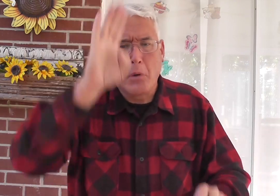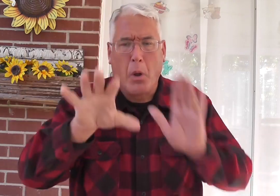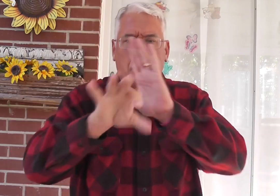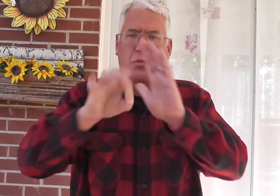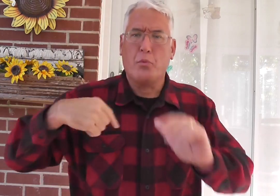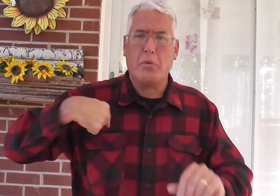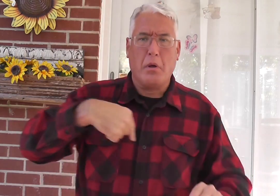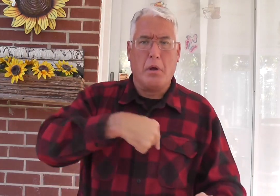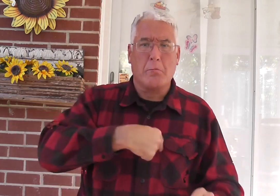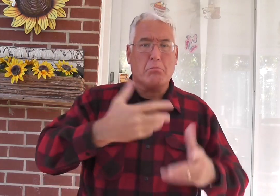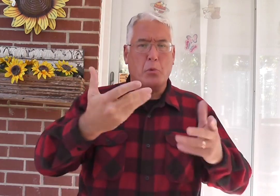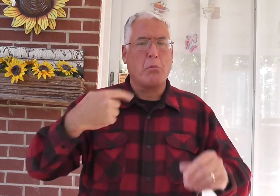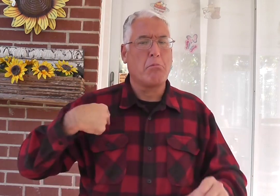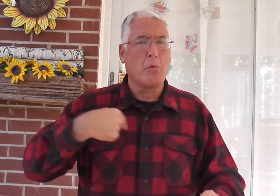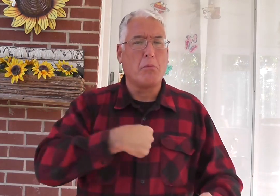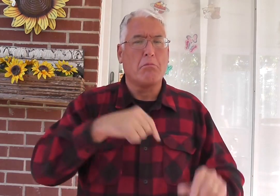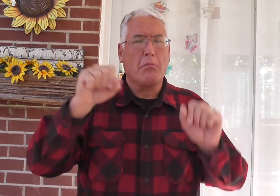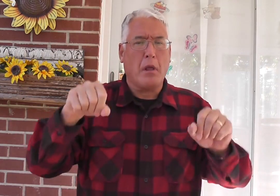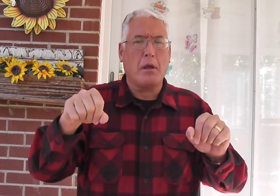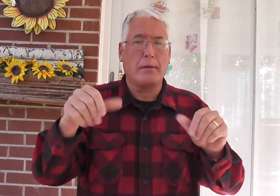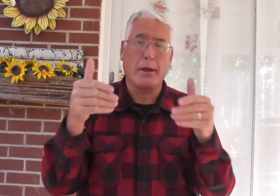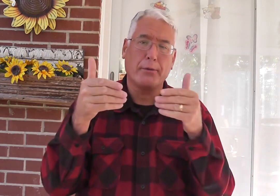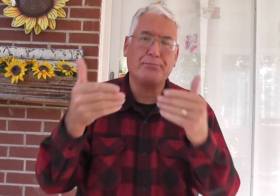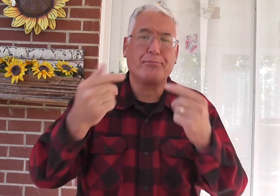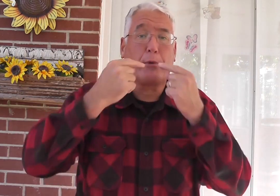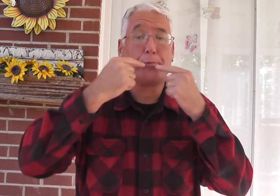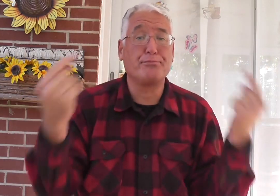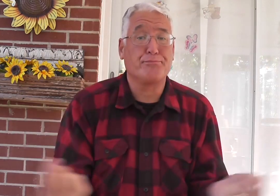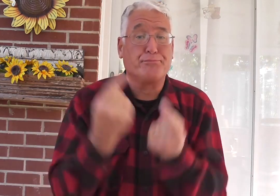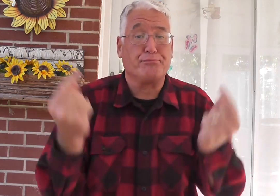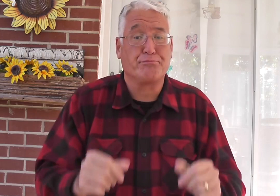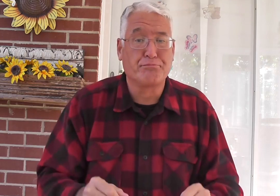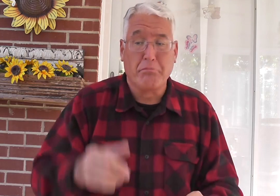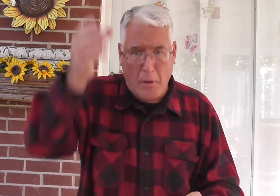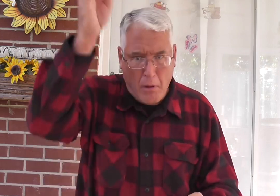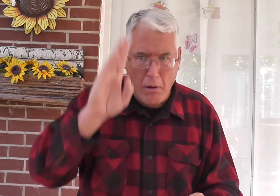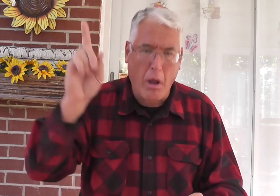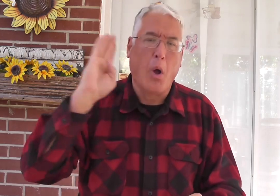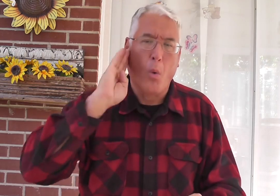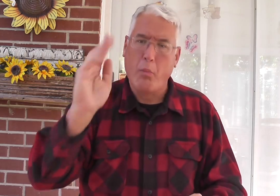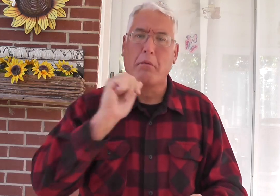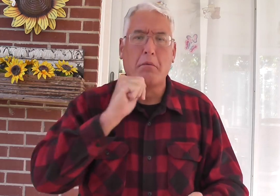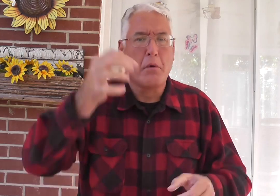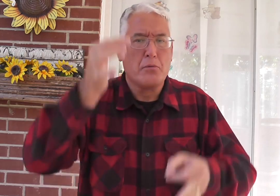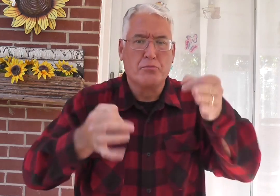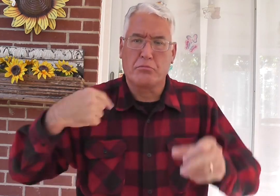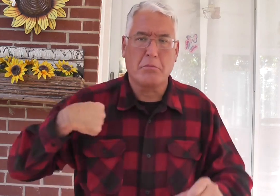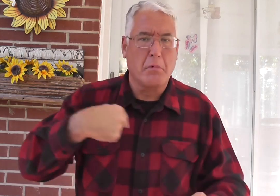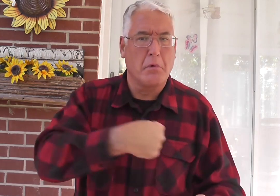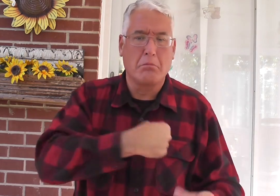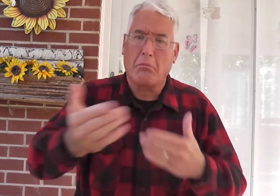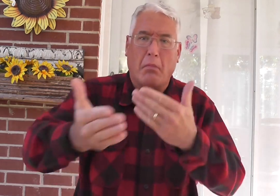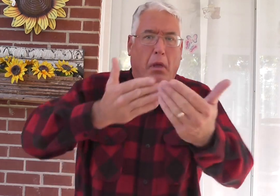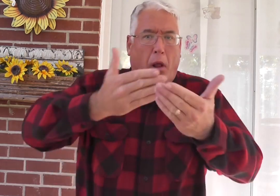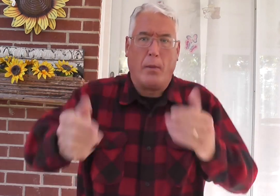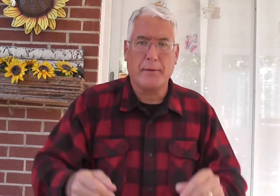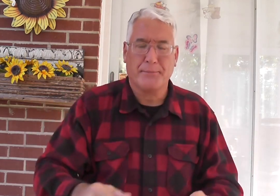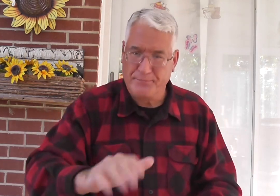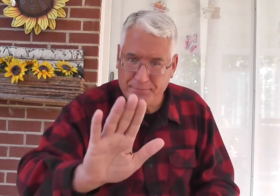thinking, well God chose me, I can just go ahead and sin. God's not going to have judgment against